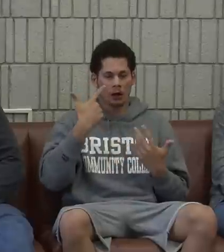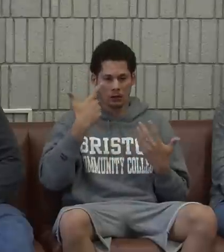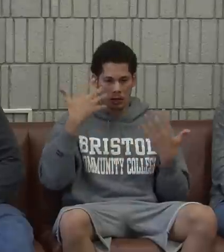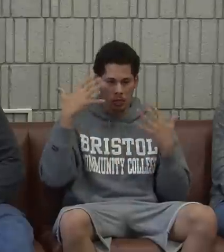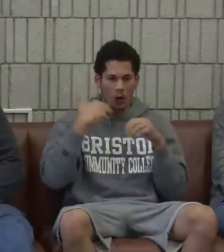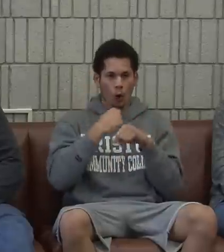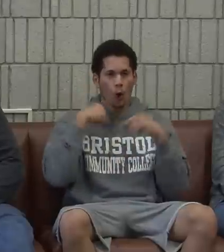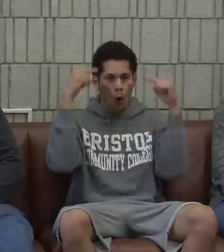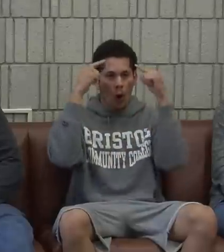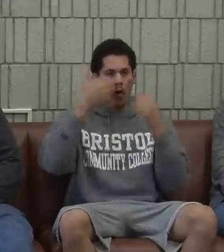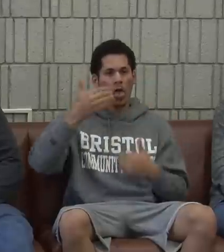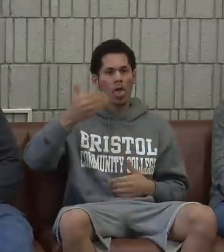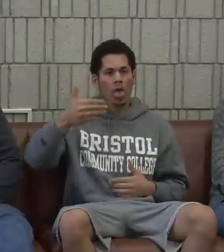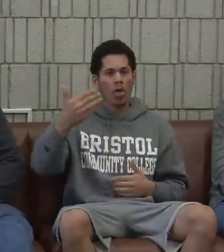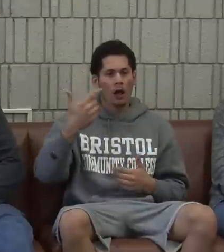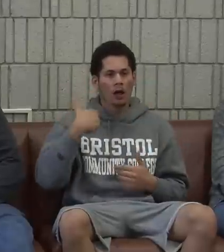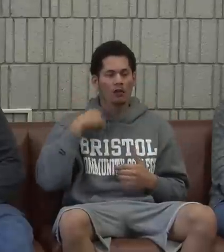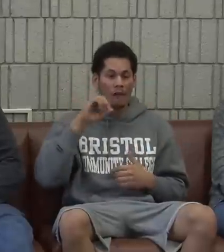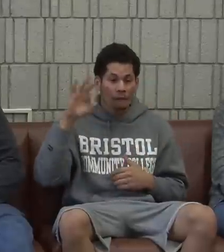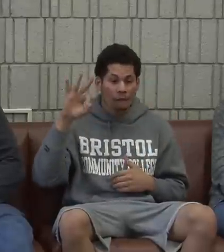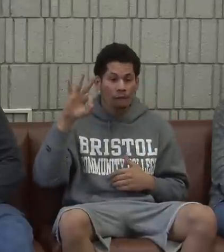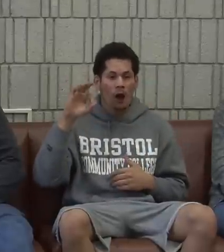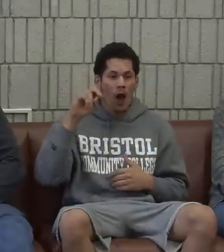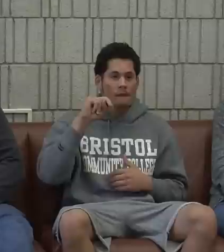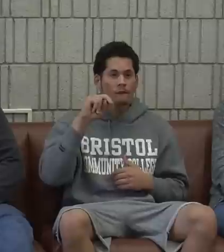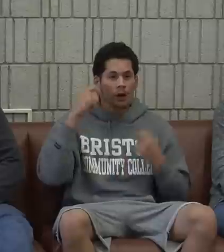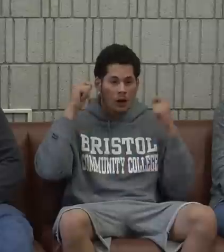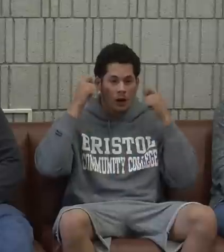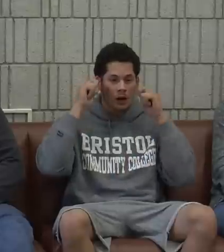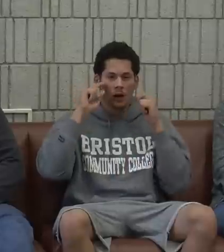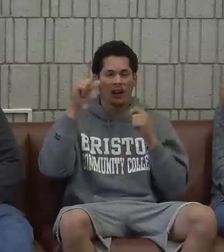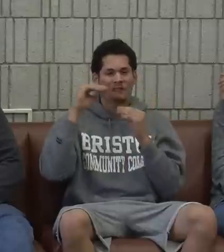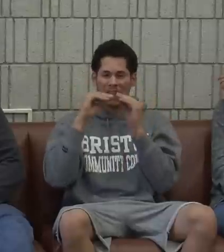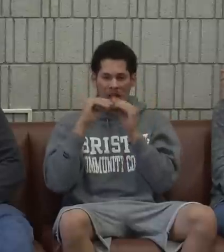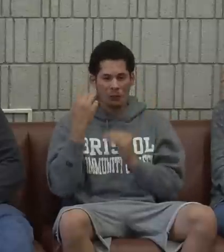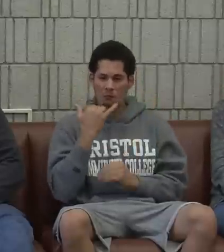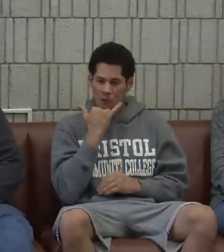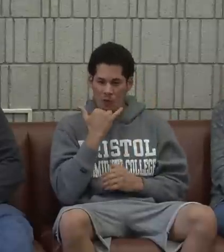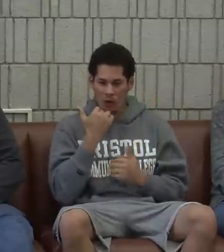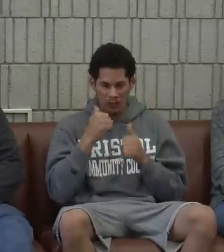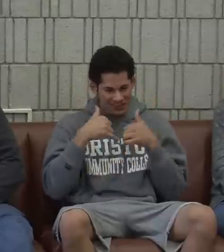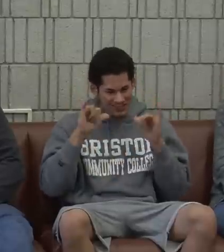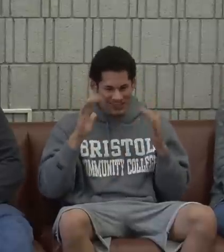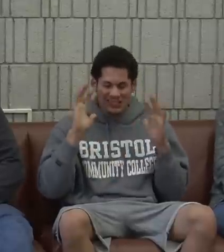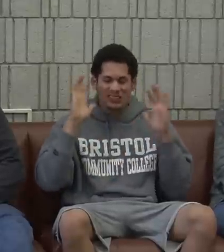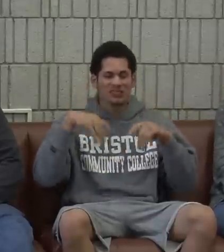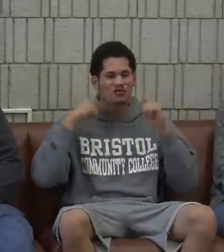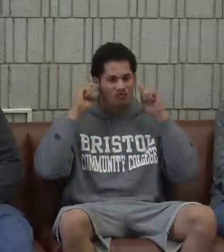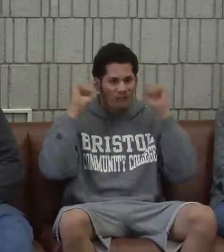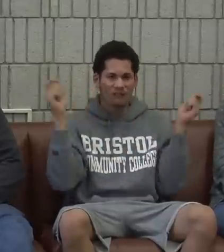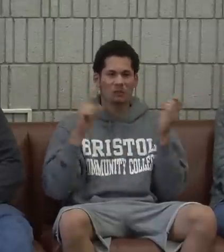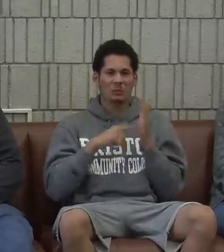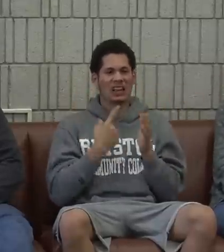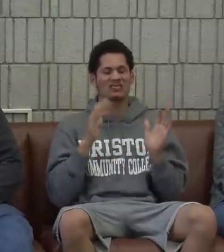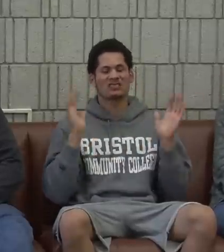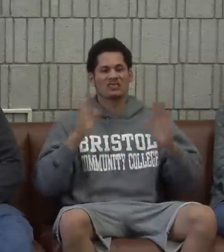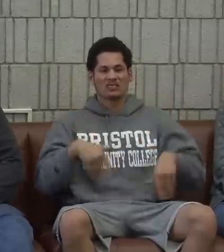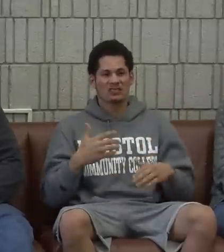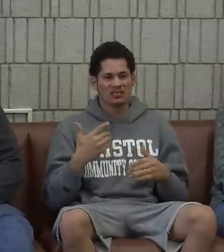yelled, then I got a headache from all the noise. So I turned them on and off. And I was like, you you need to fix these. There's something wrong with them.